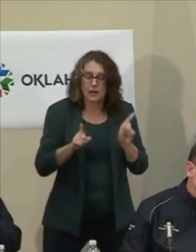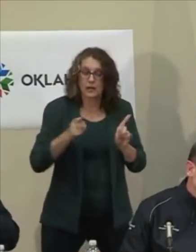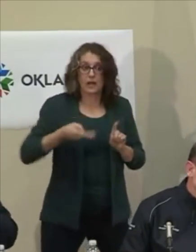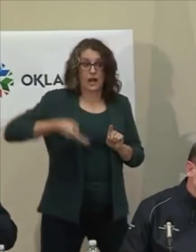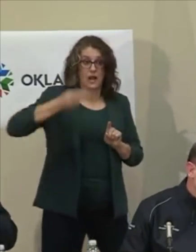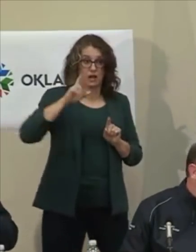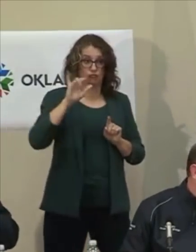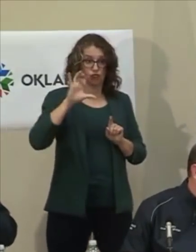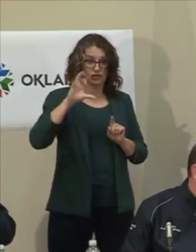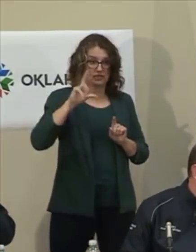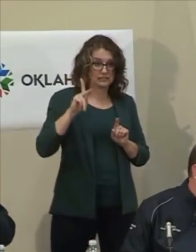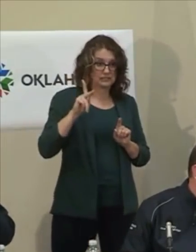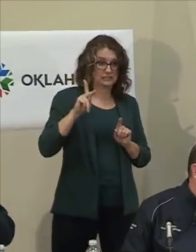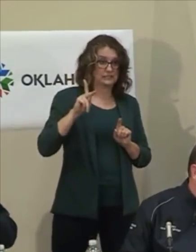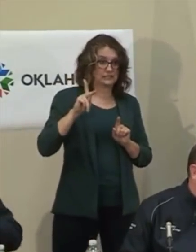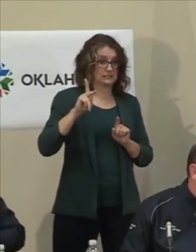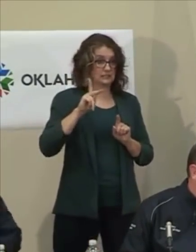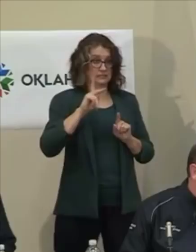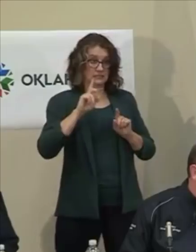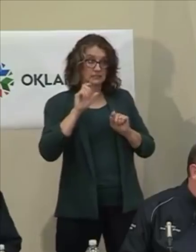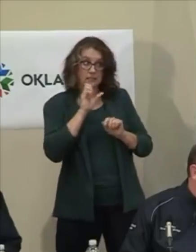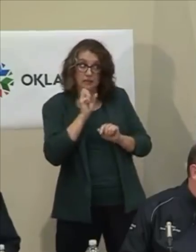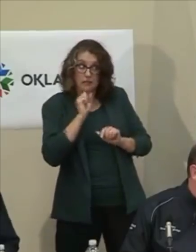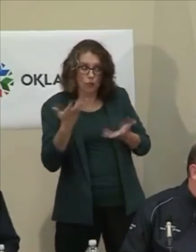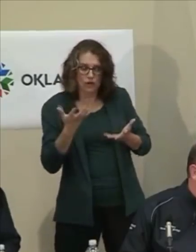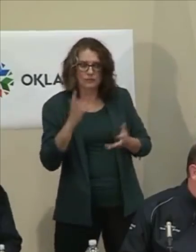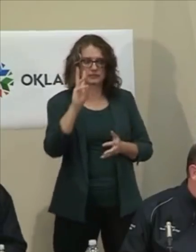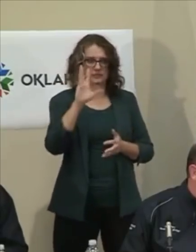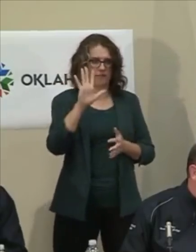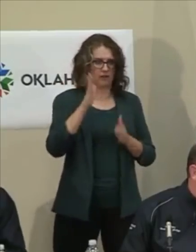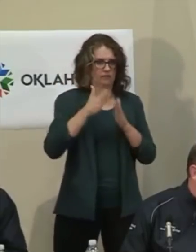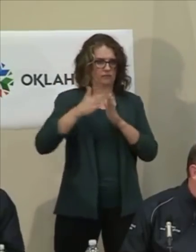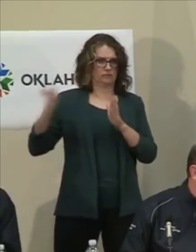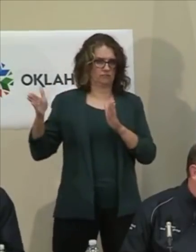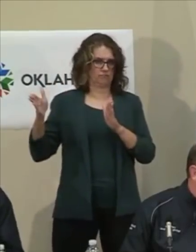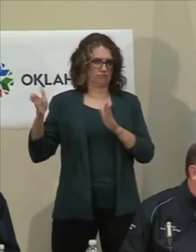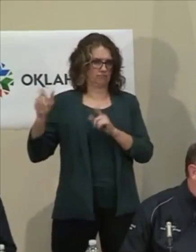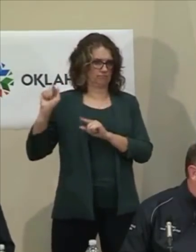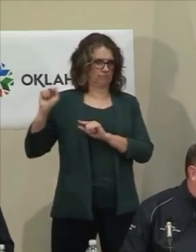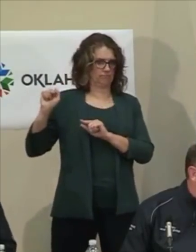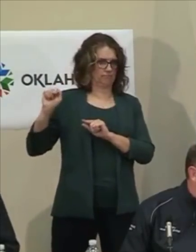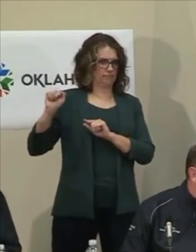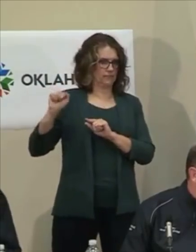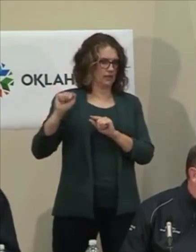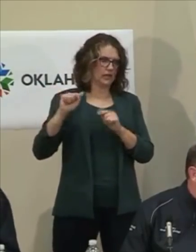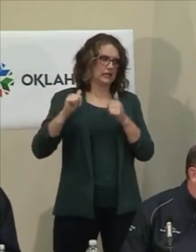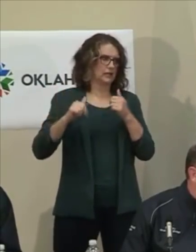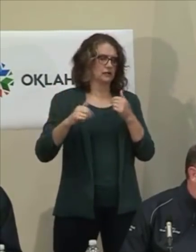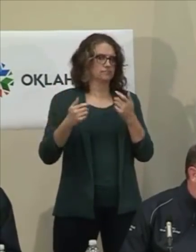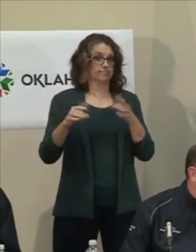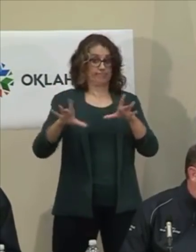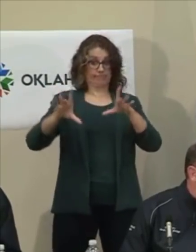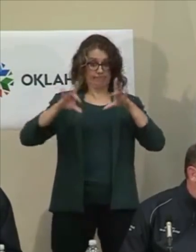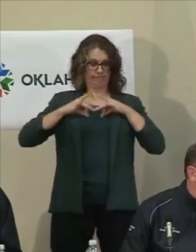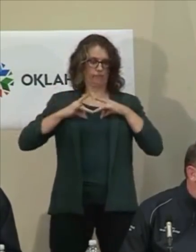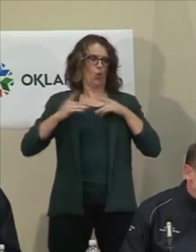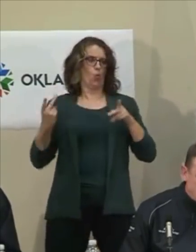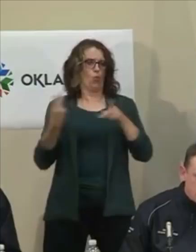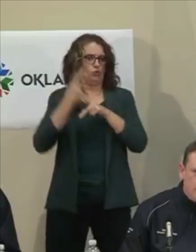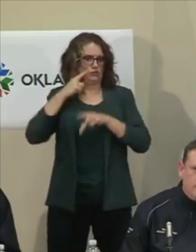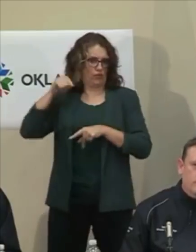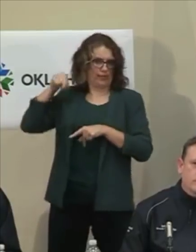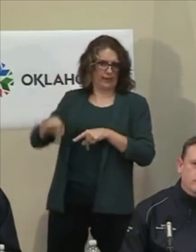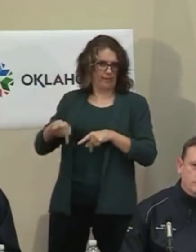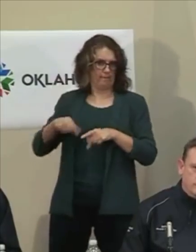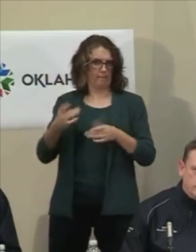chronic conditions. So while we are seeing more patients in that age range, the higher risk population